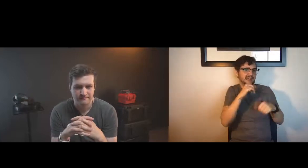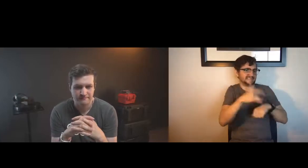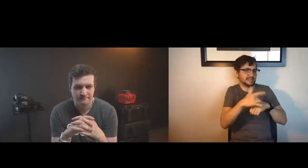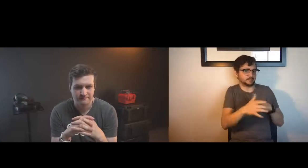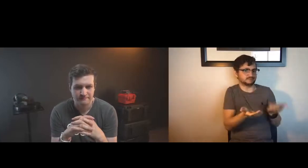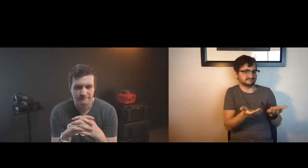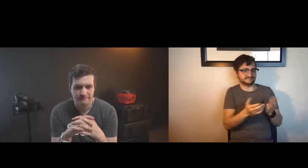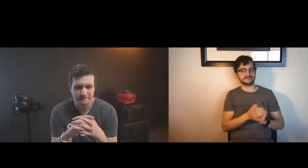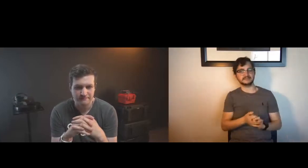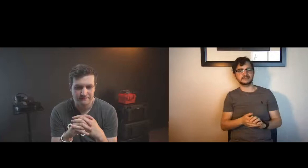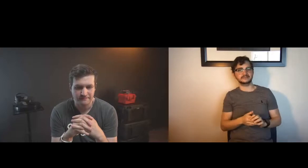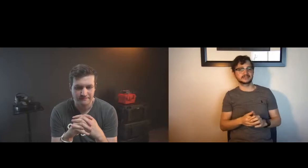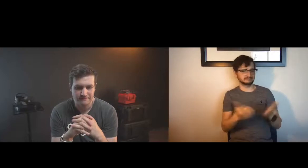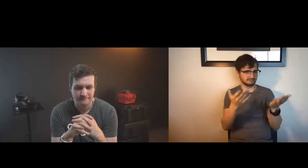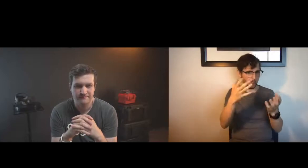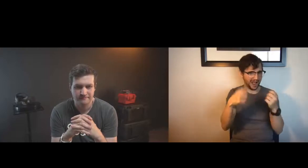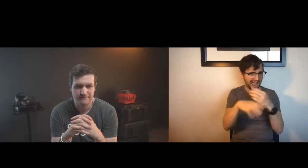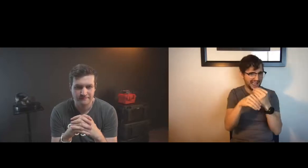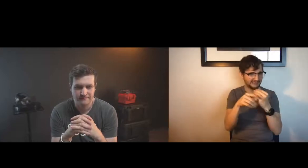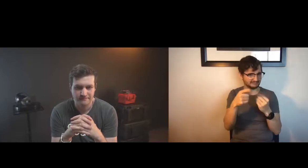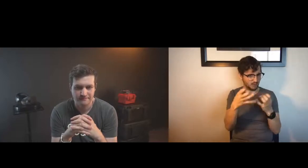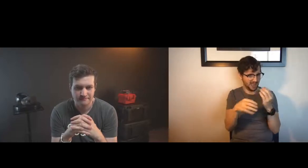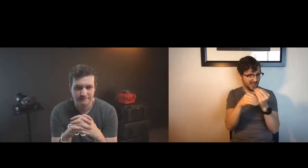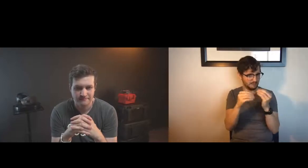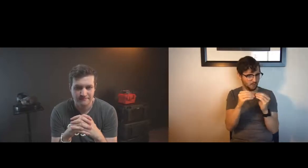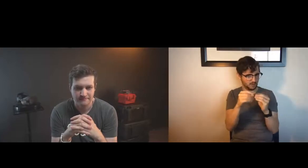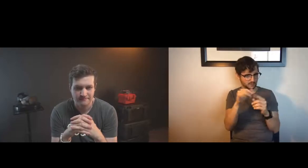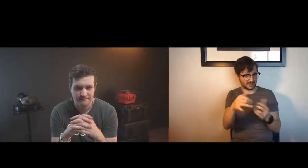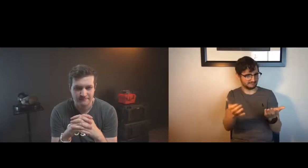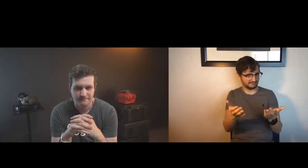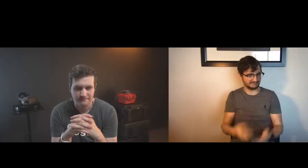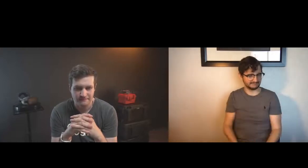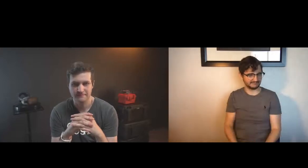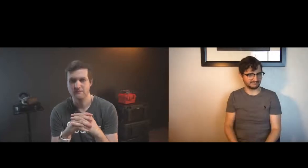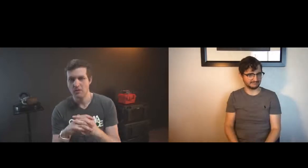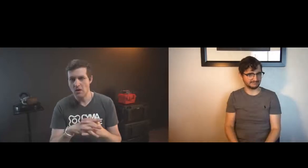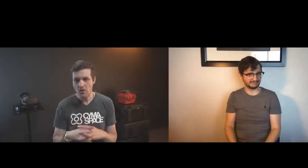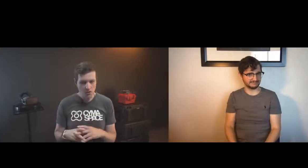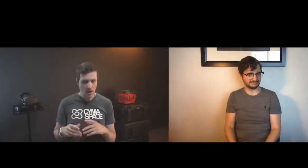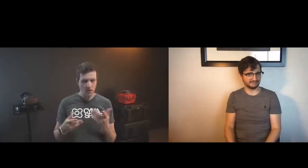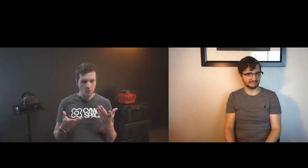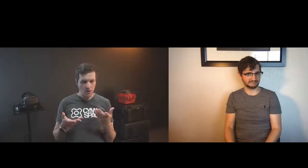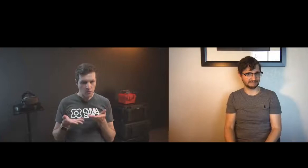obviously you can't build something that requires tools that are not available miles would you like to add to that